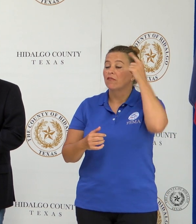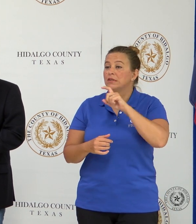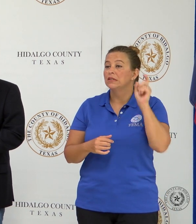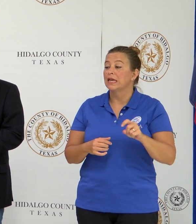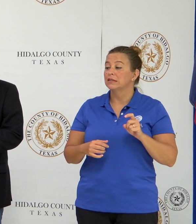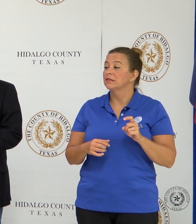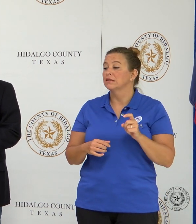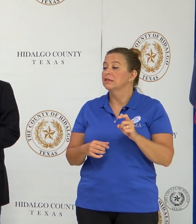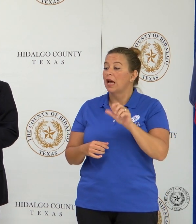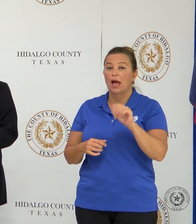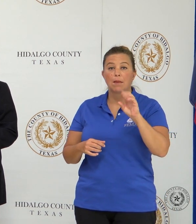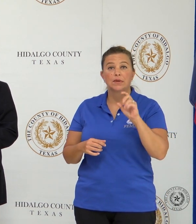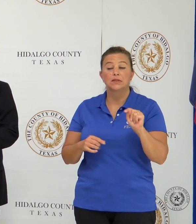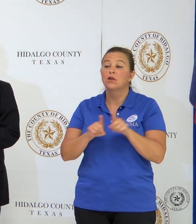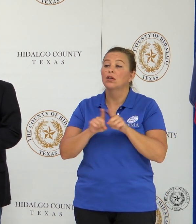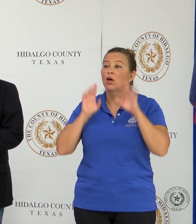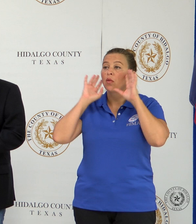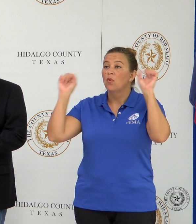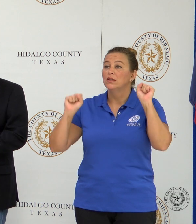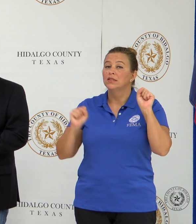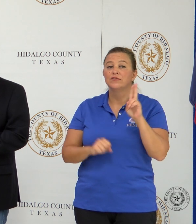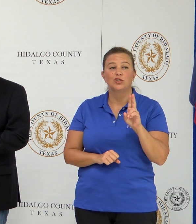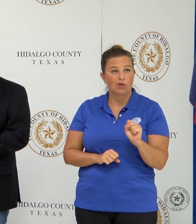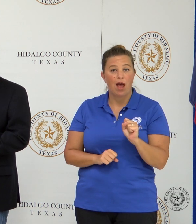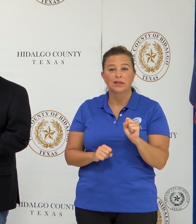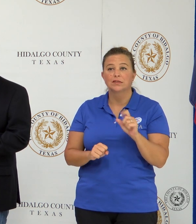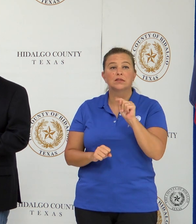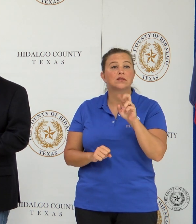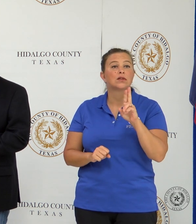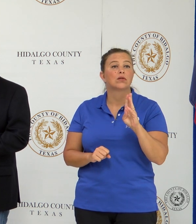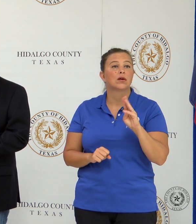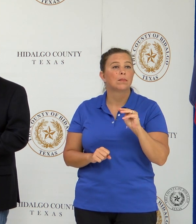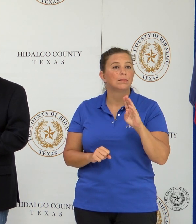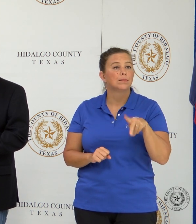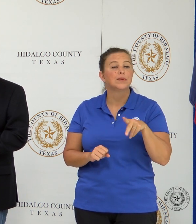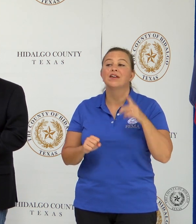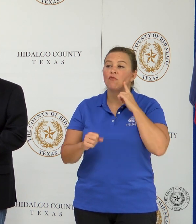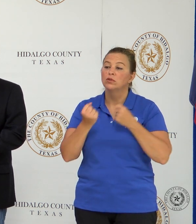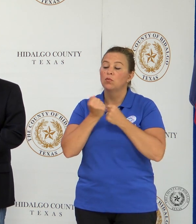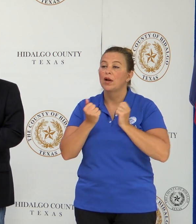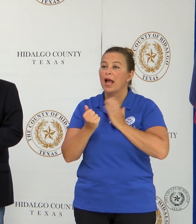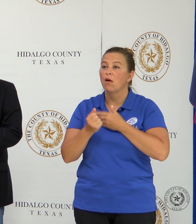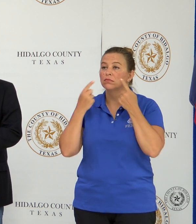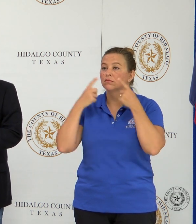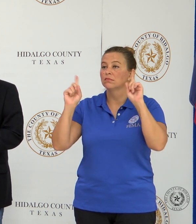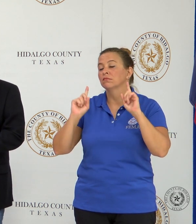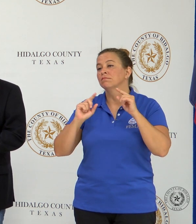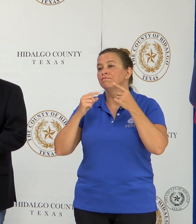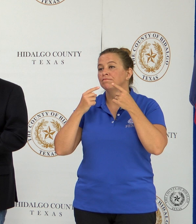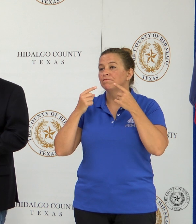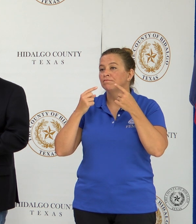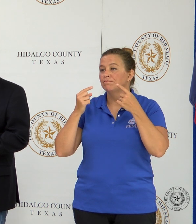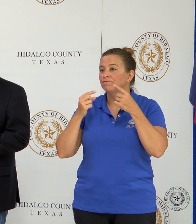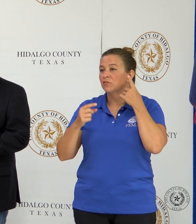President of the United States, President Trump, for supporting our disaster declaration and providing these